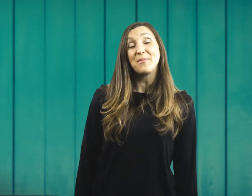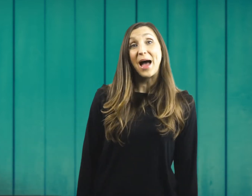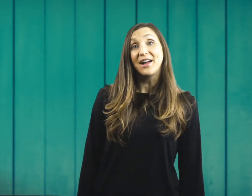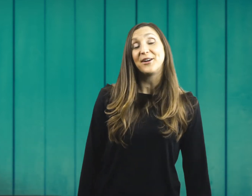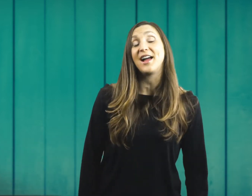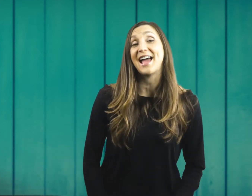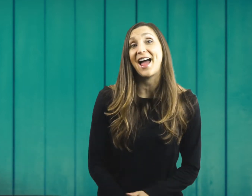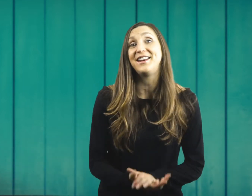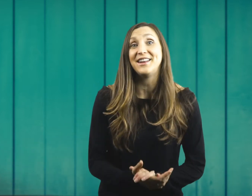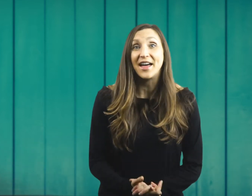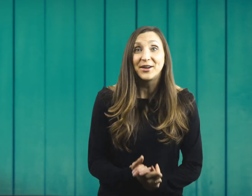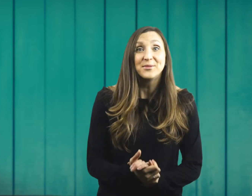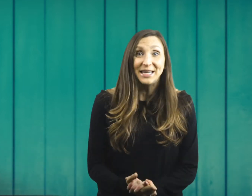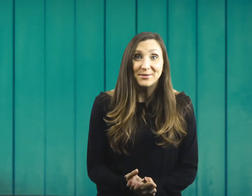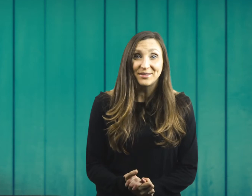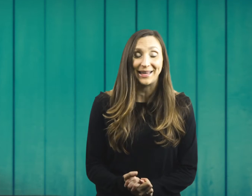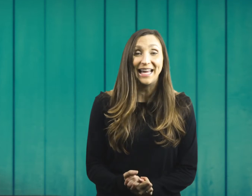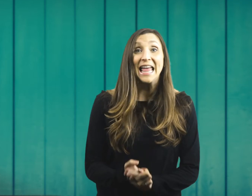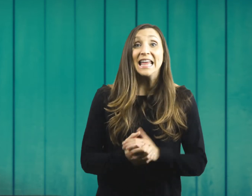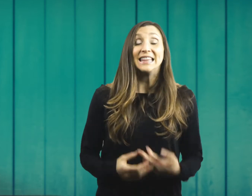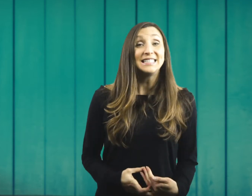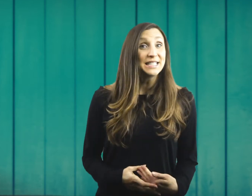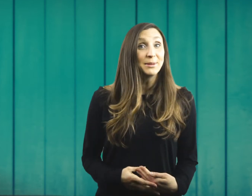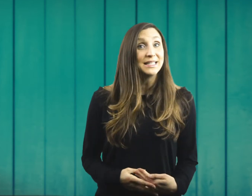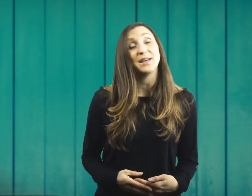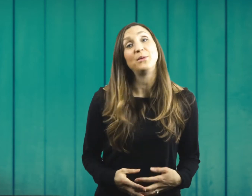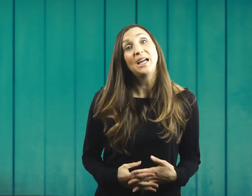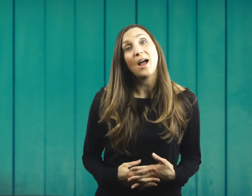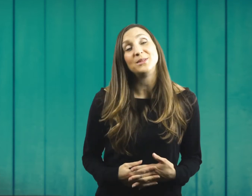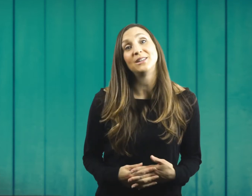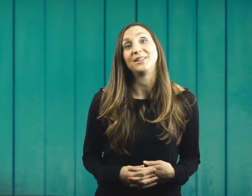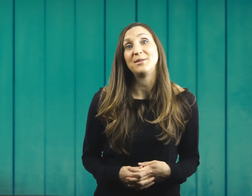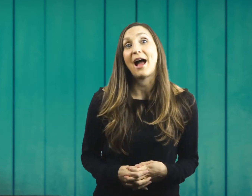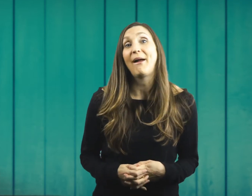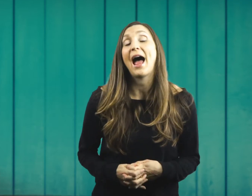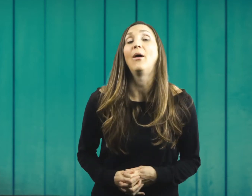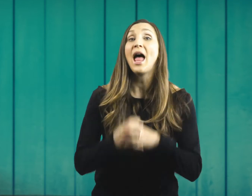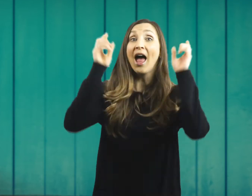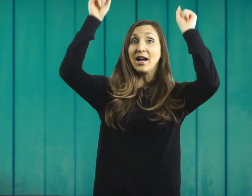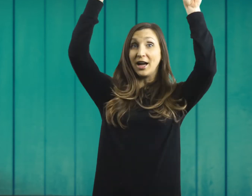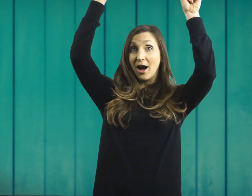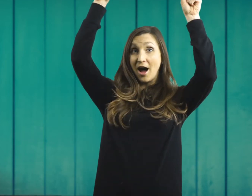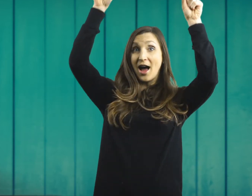back for yet another week with me. This is the place that we come to learn about how God